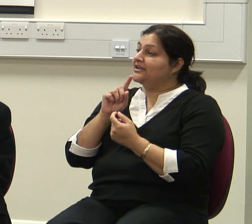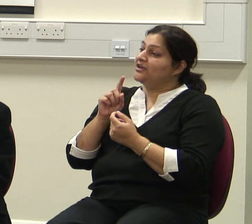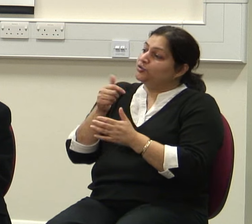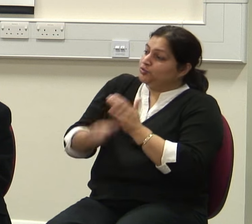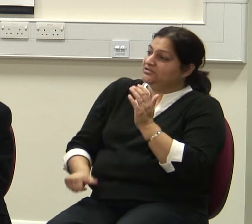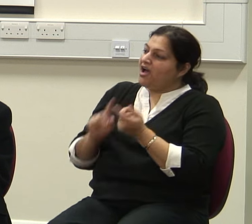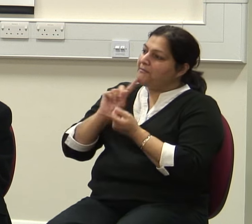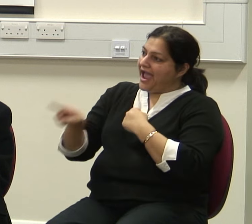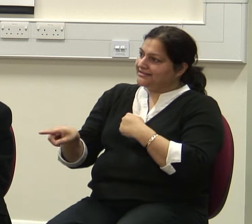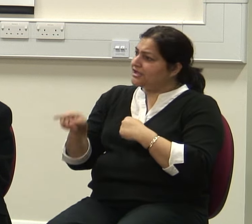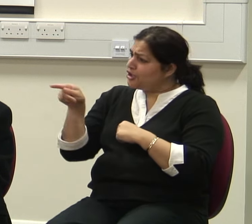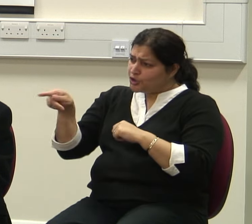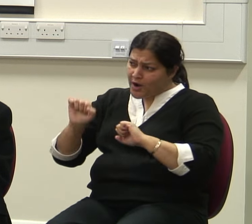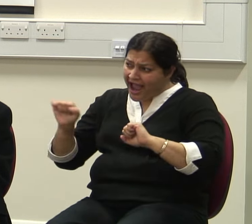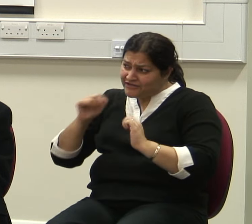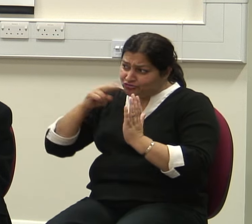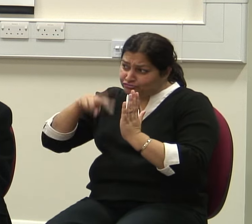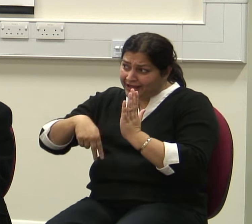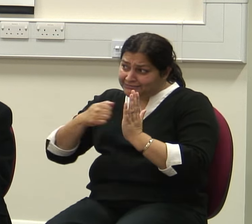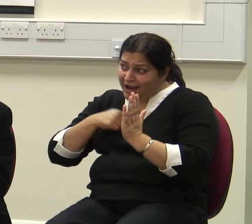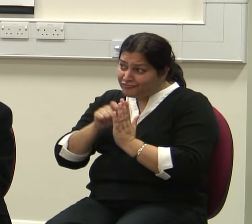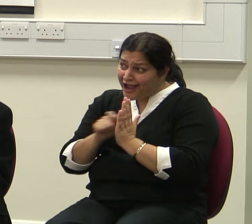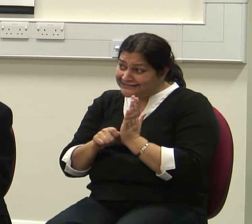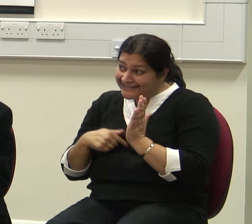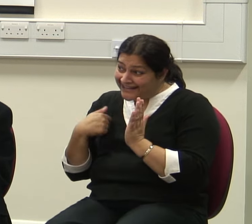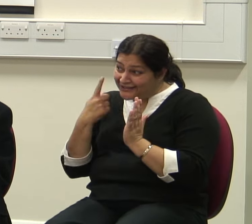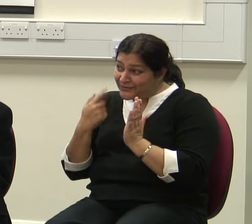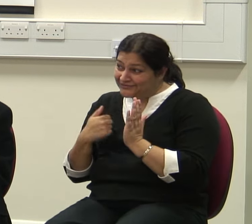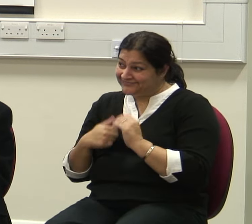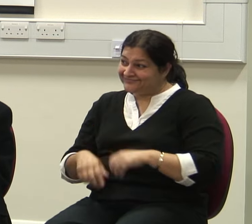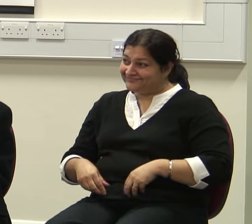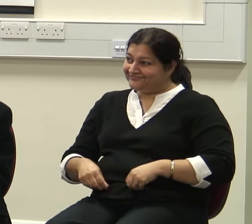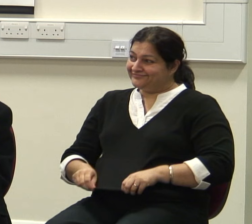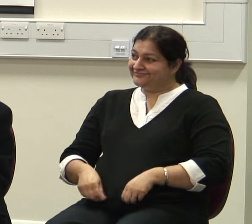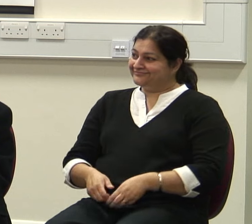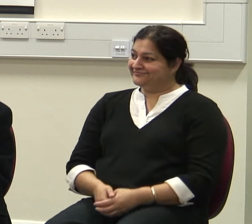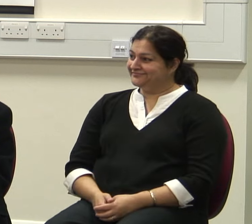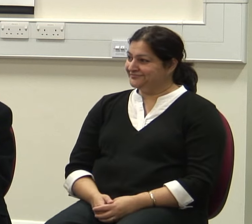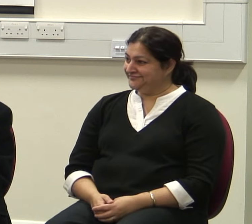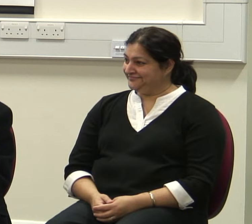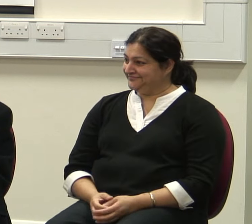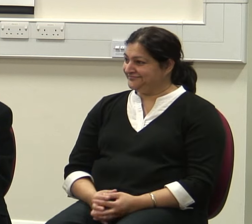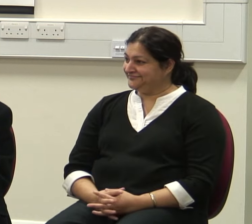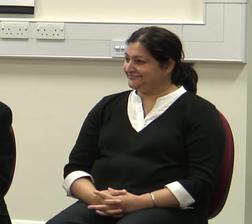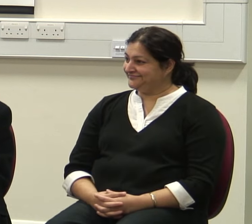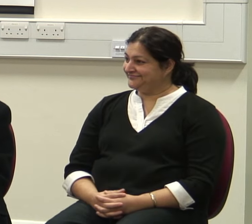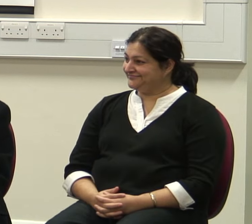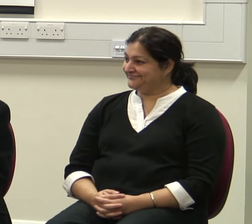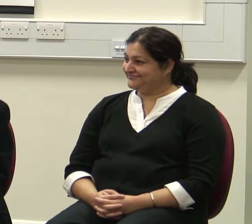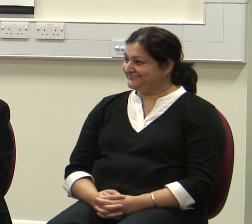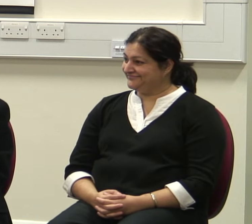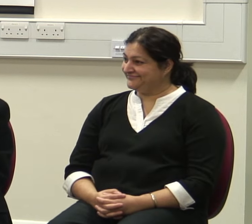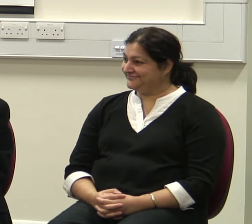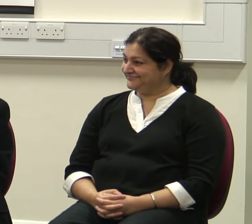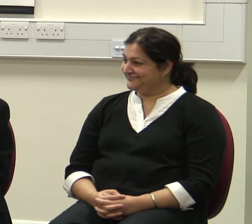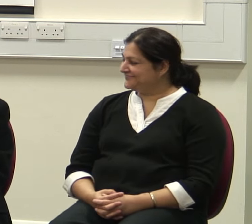in this way, I take it that you have not read much of my writings. Well, a long time ago. I apologize, I haven't read it